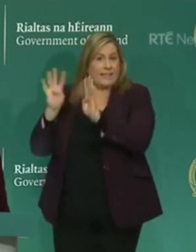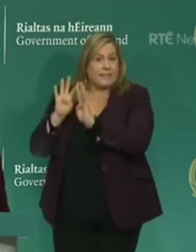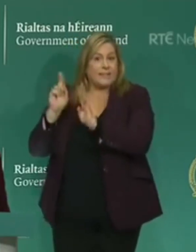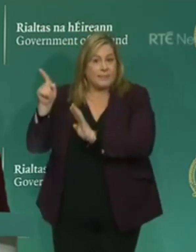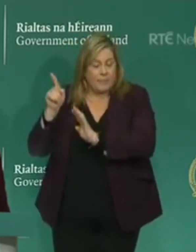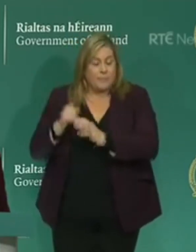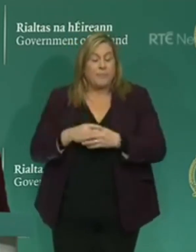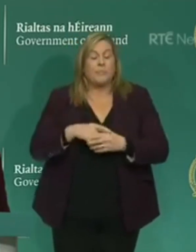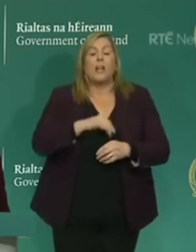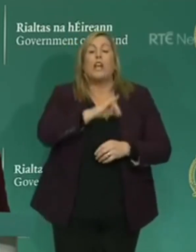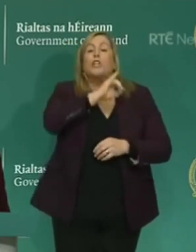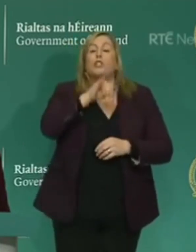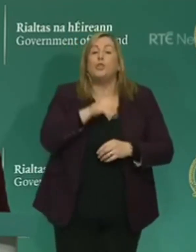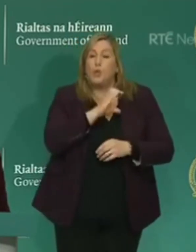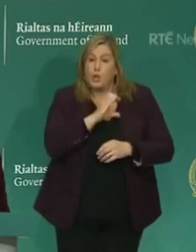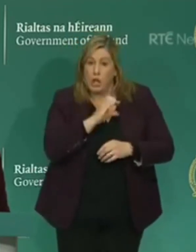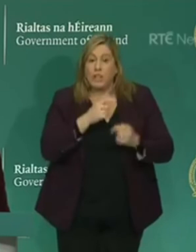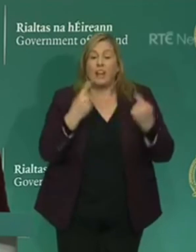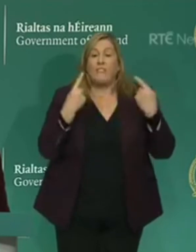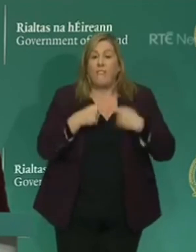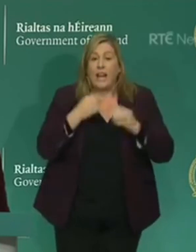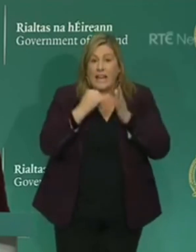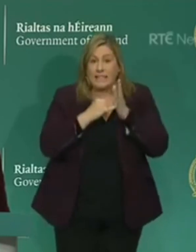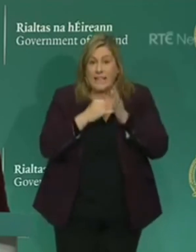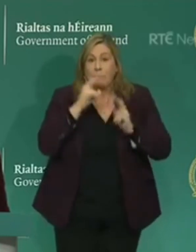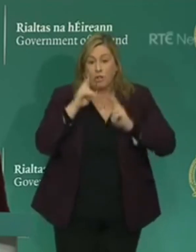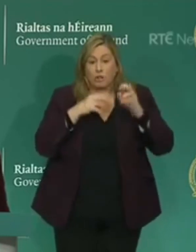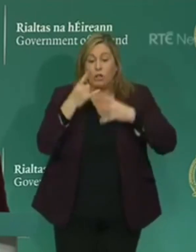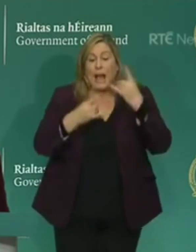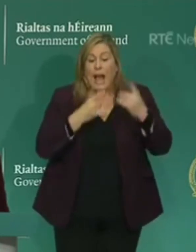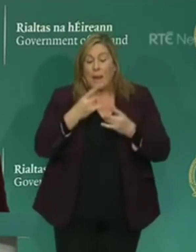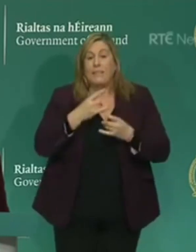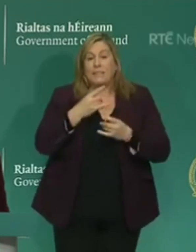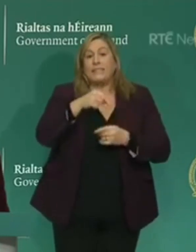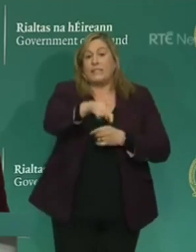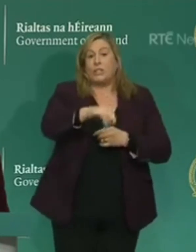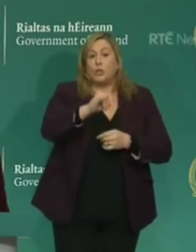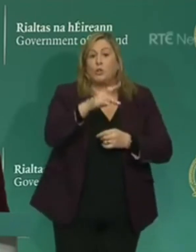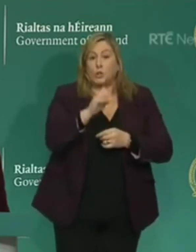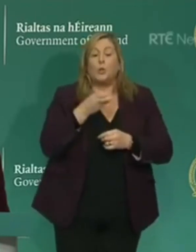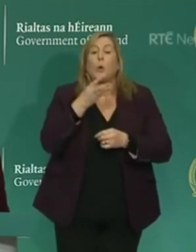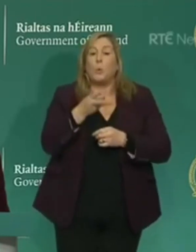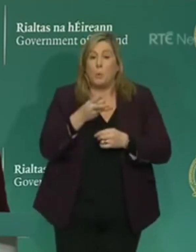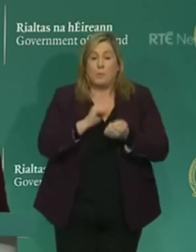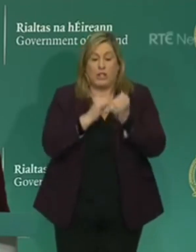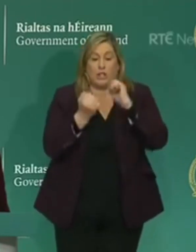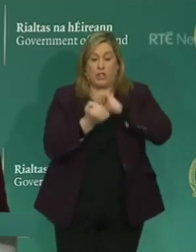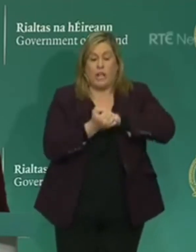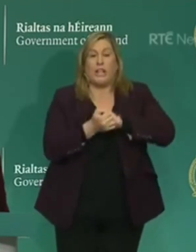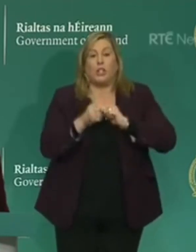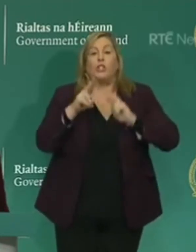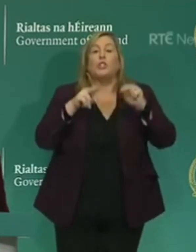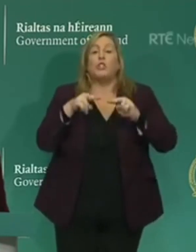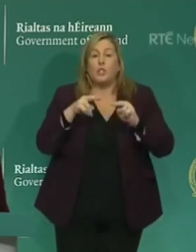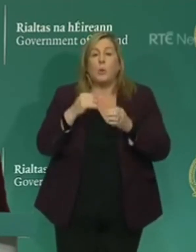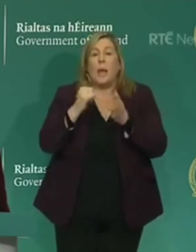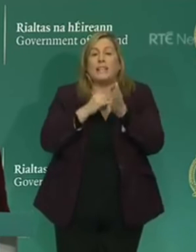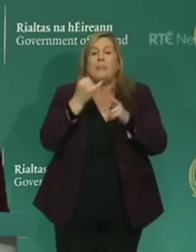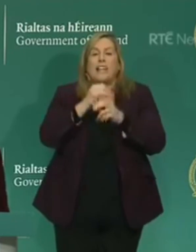exams due to take place in June will be replaced by school-based exams and assessments held early in the new school year.